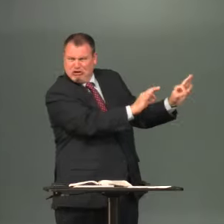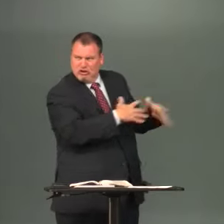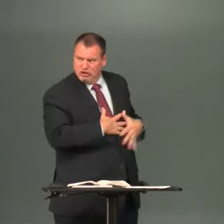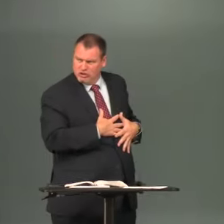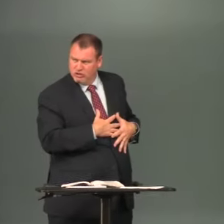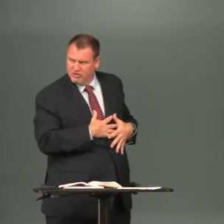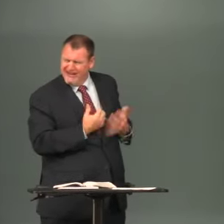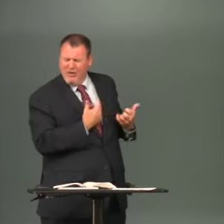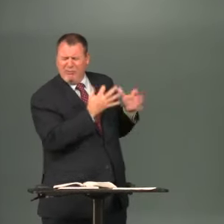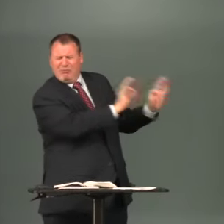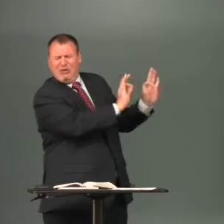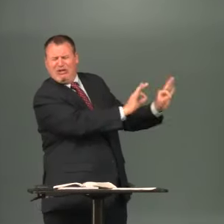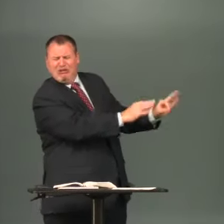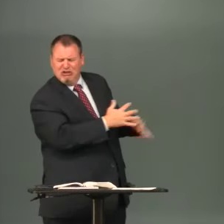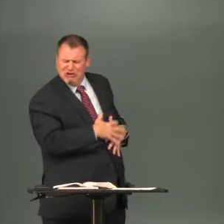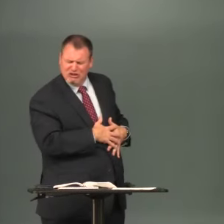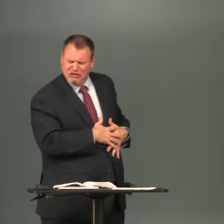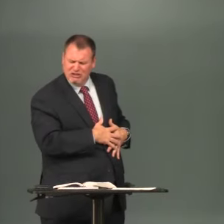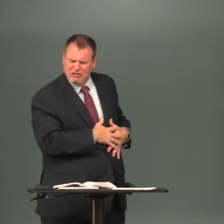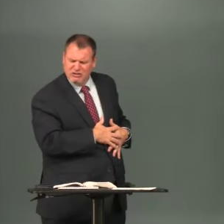paul says i want to preach